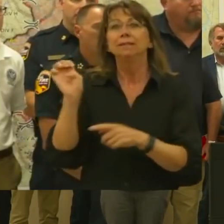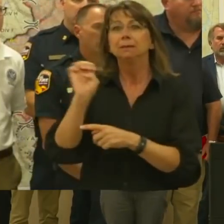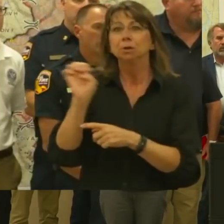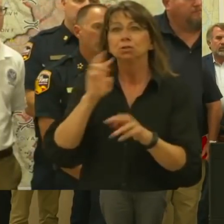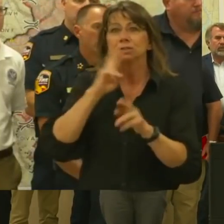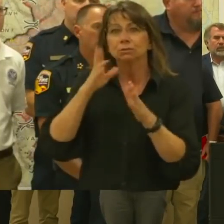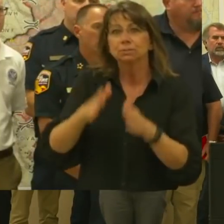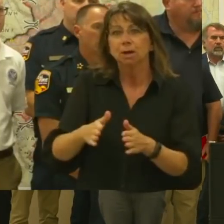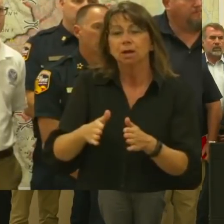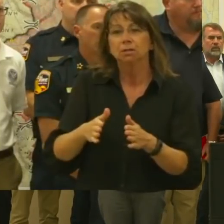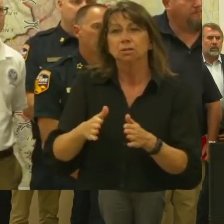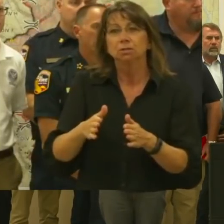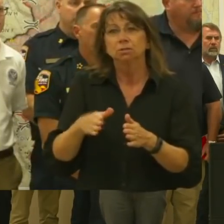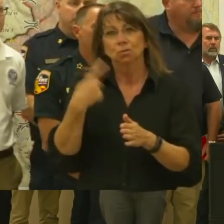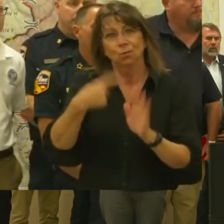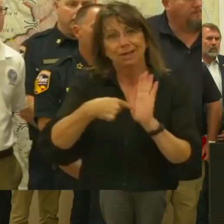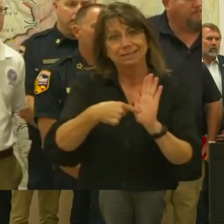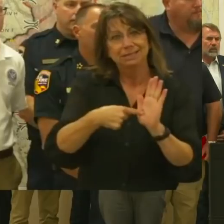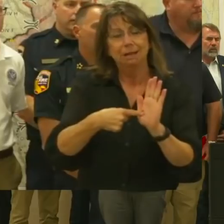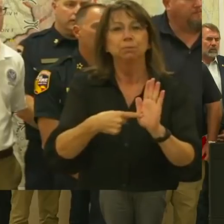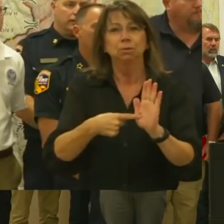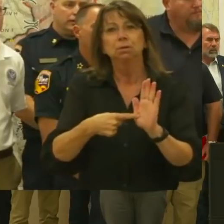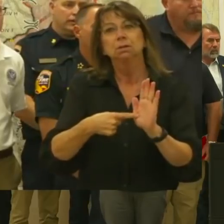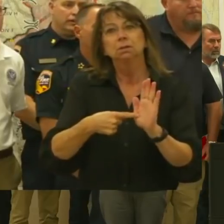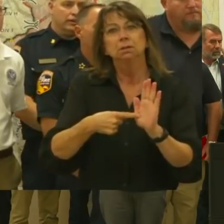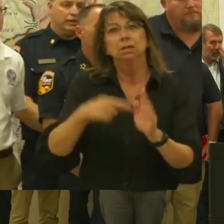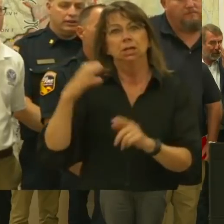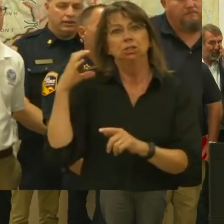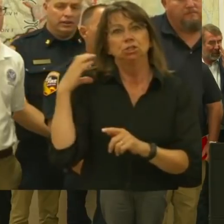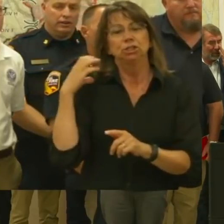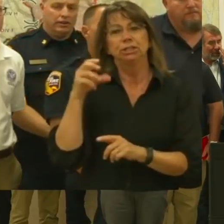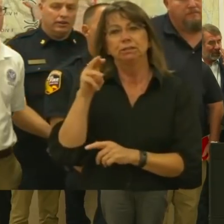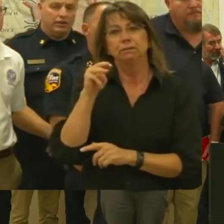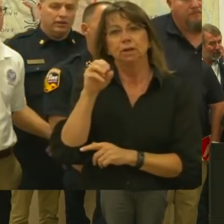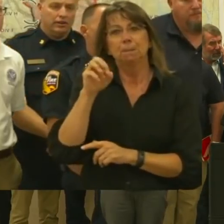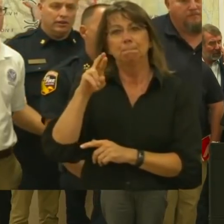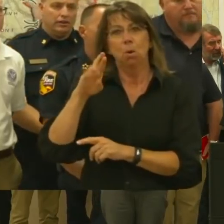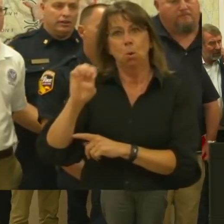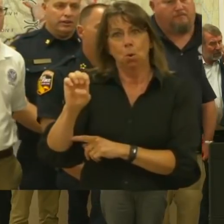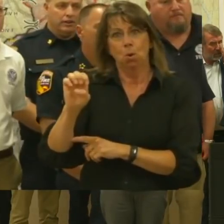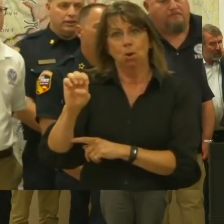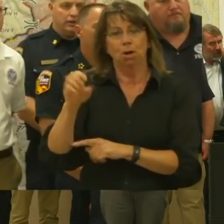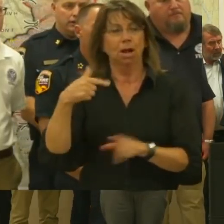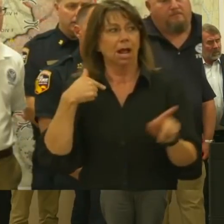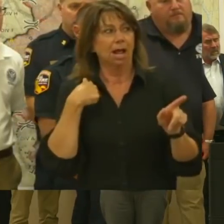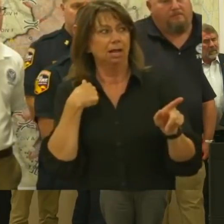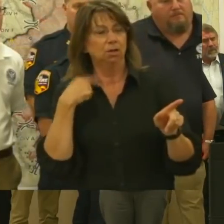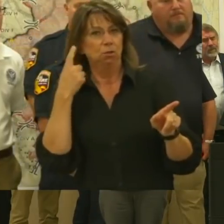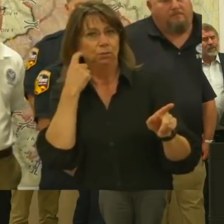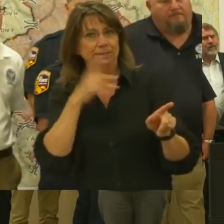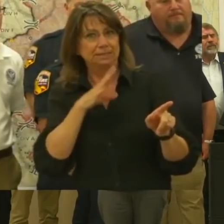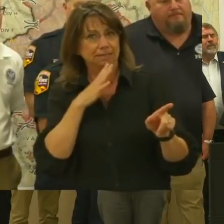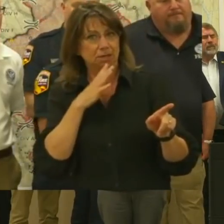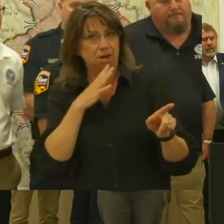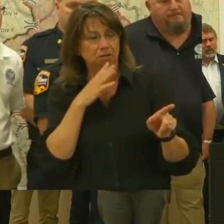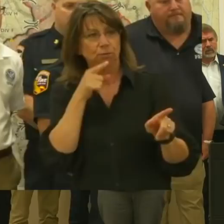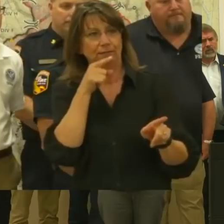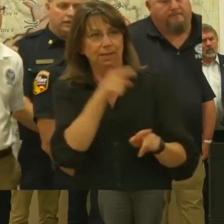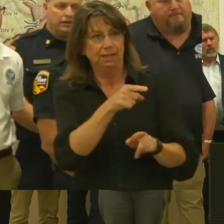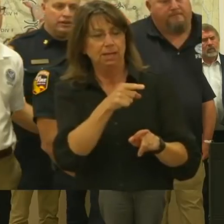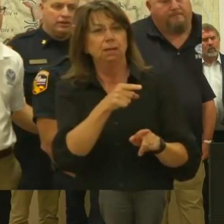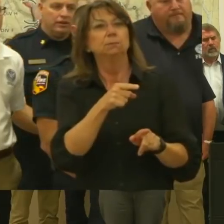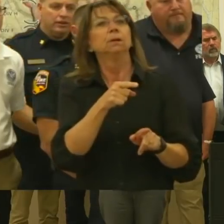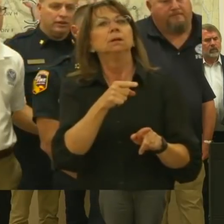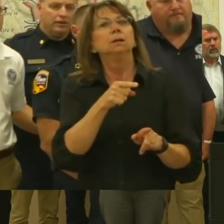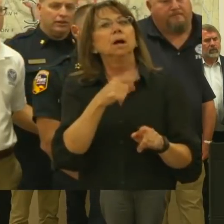unfortunately this was certainly true for Chief Moore, who I just had some time with, to spend talking to